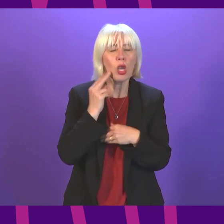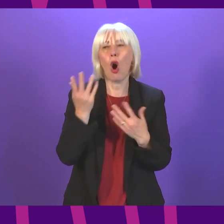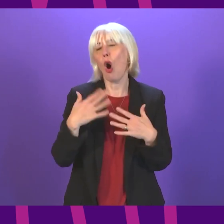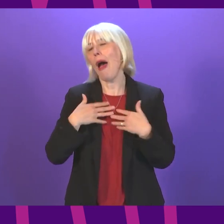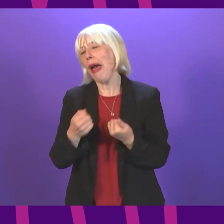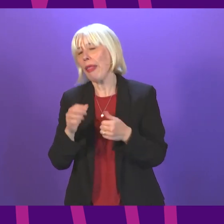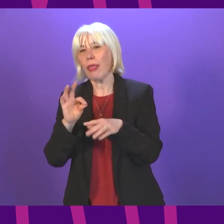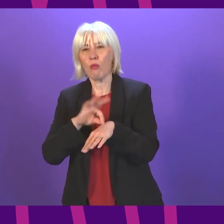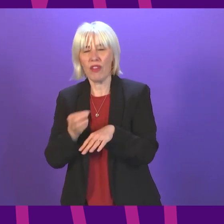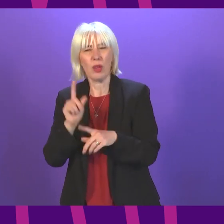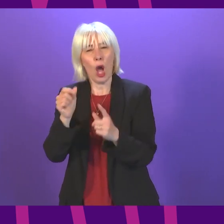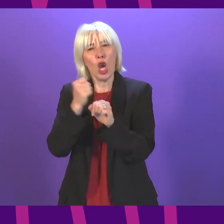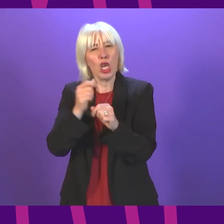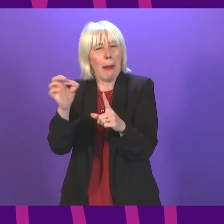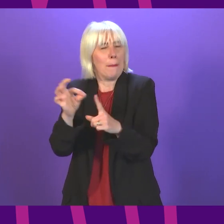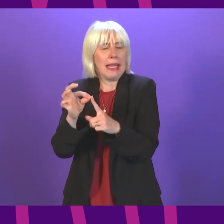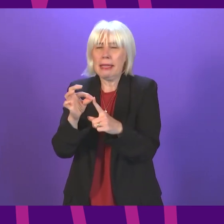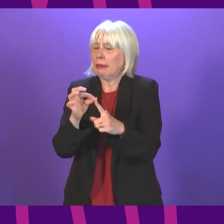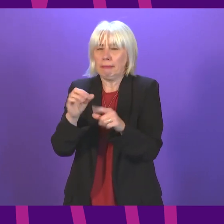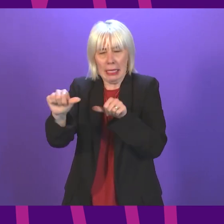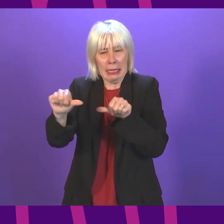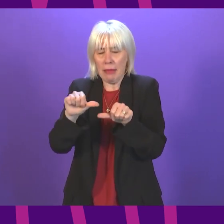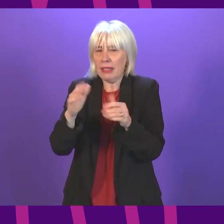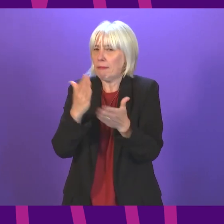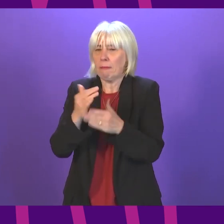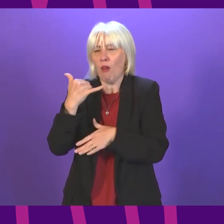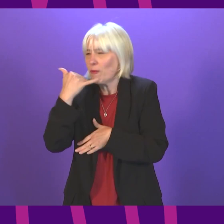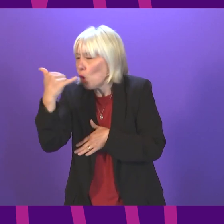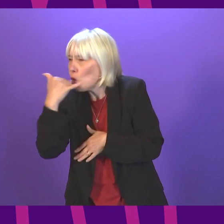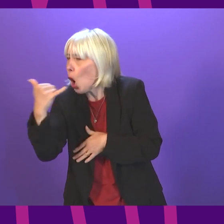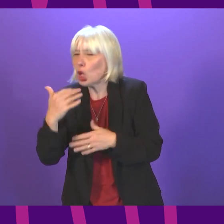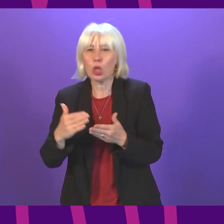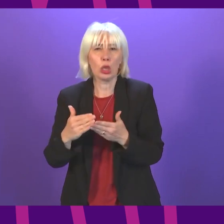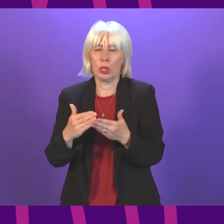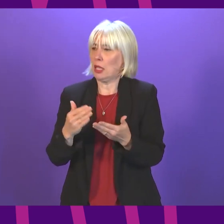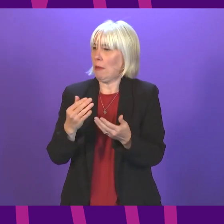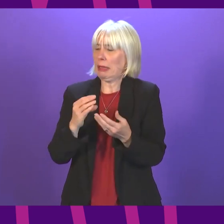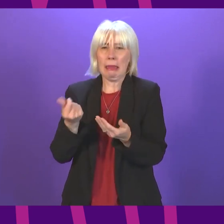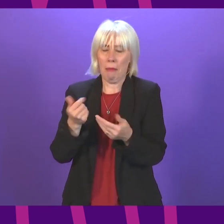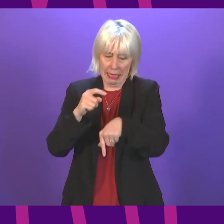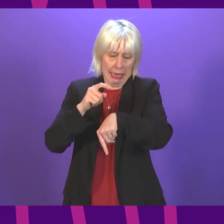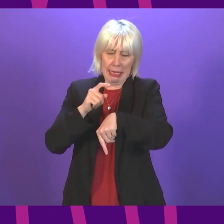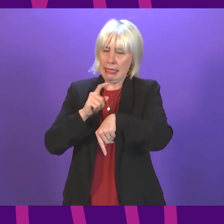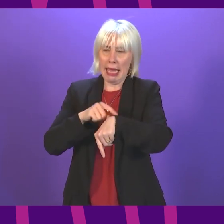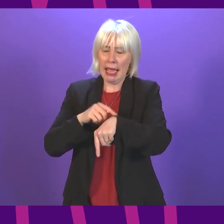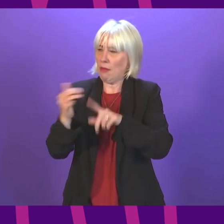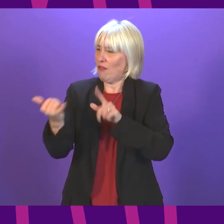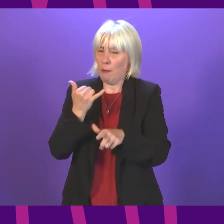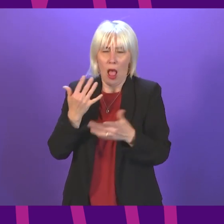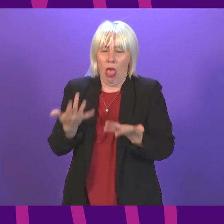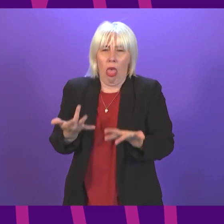professionals, GP appointments have been limited to phone calls, which in some cases have no specific time to call back.